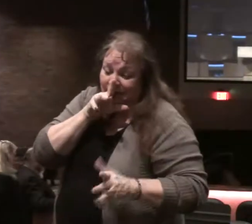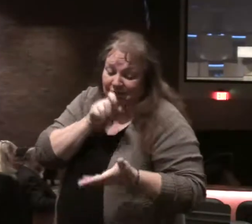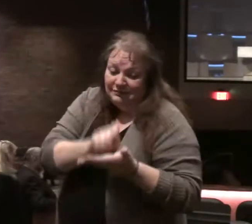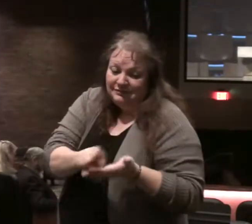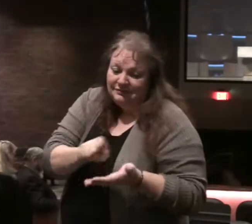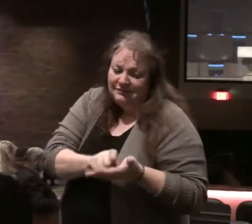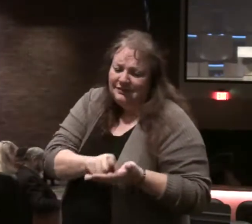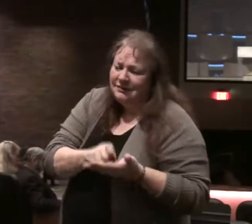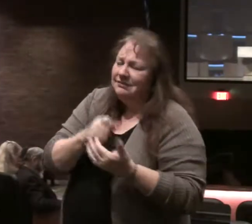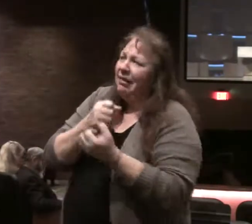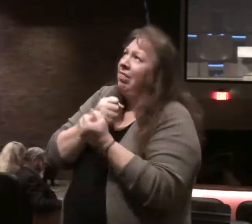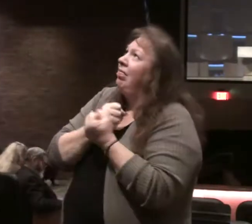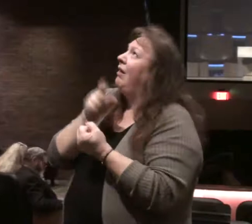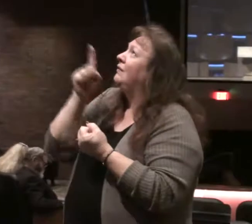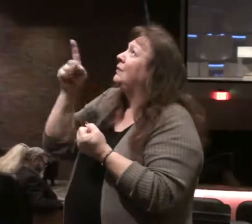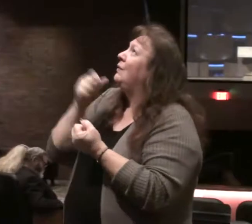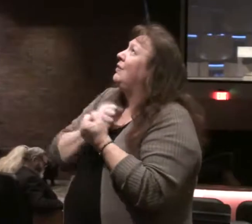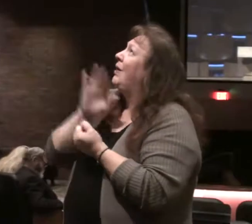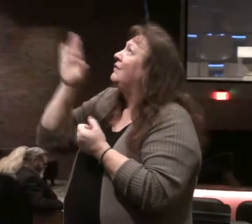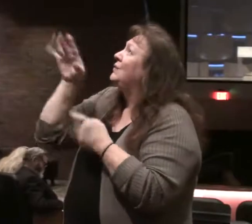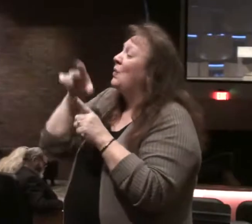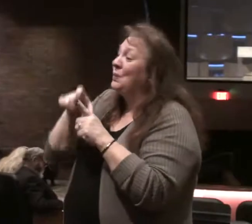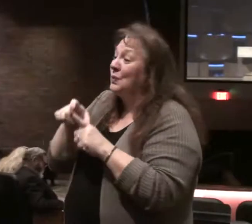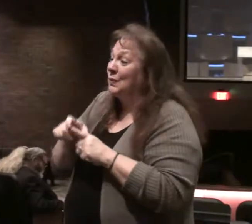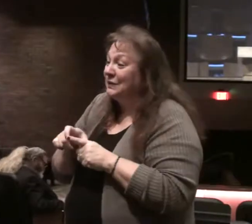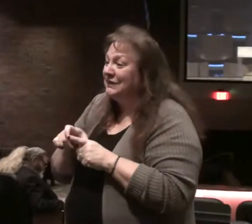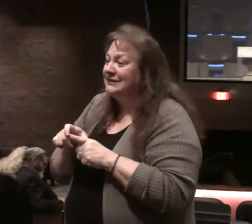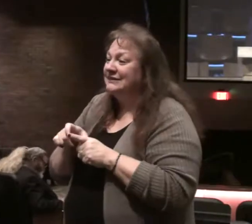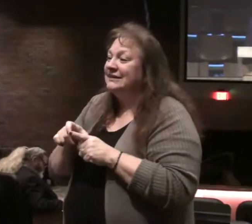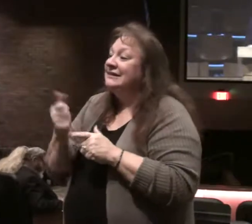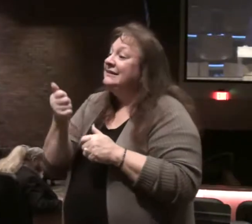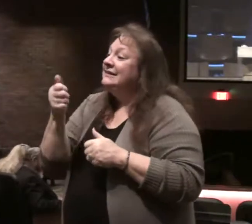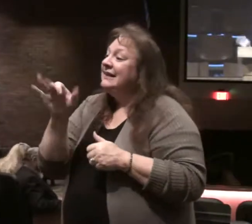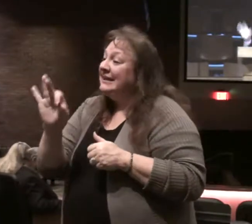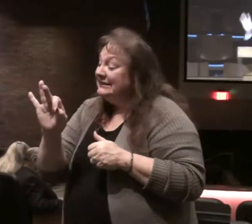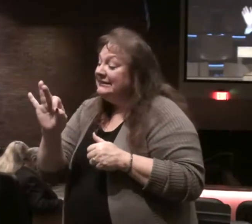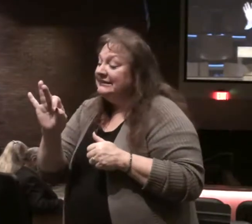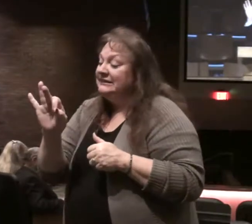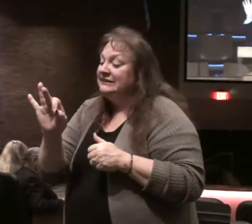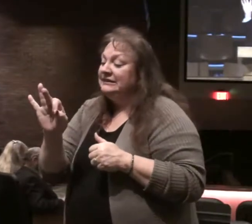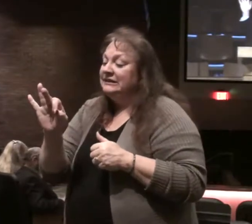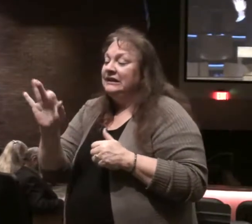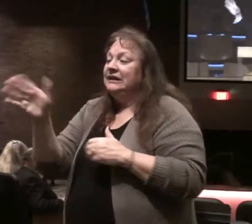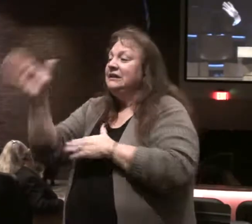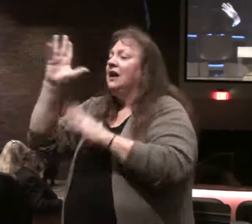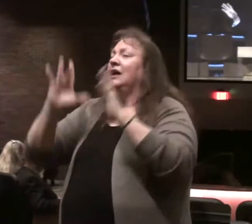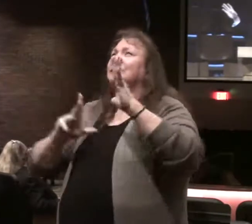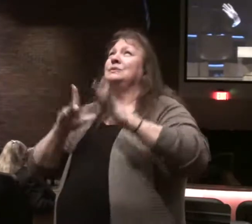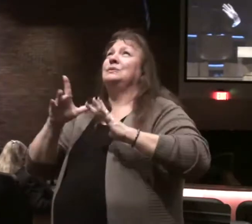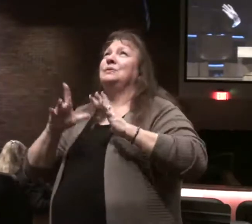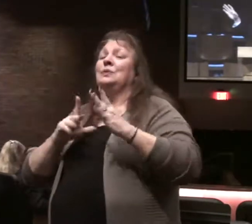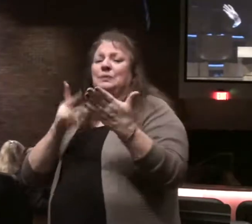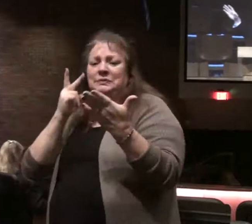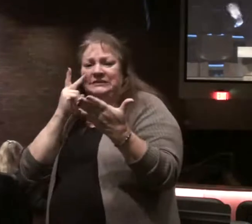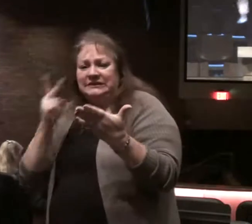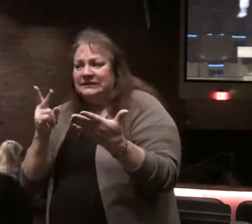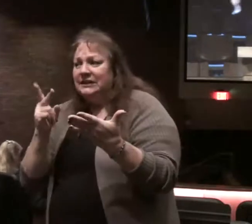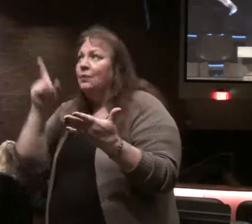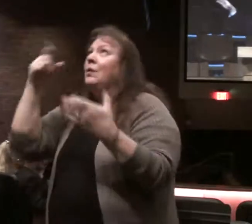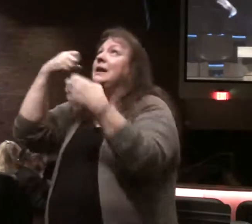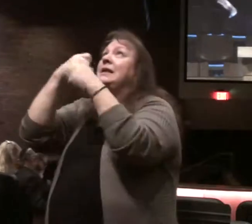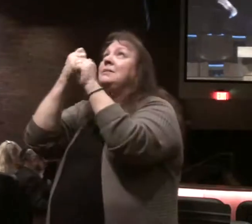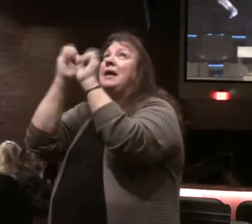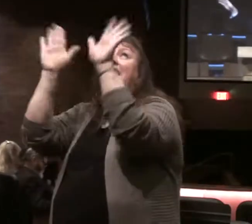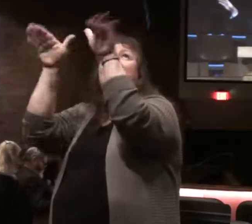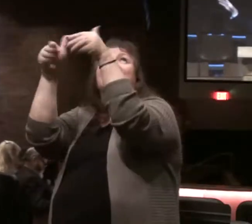We love Him. We love His words. Psalm 19, after laying out the glory of God that's revealed in general creation, the